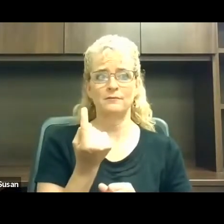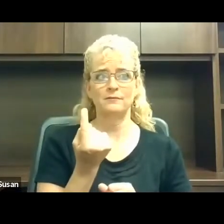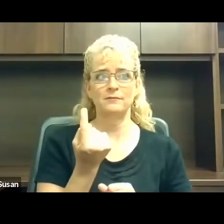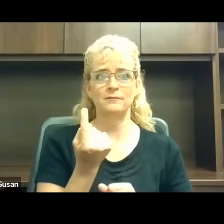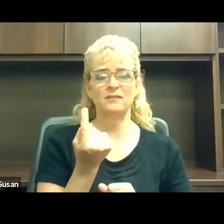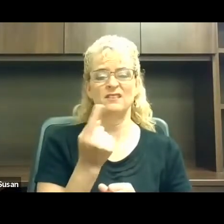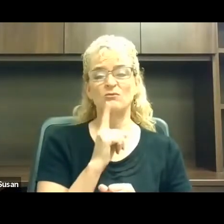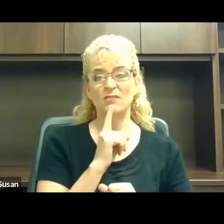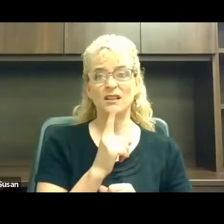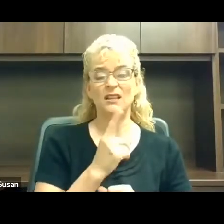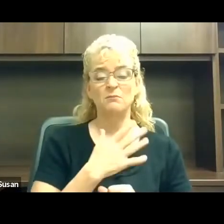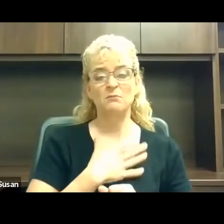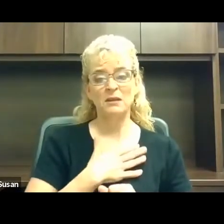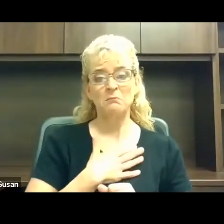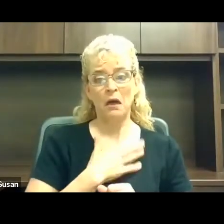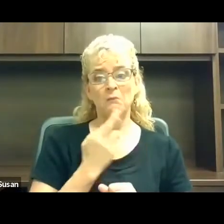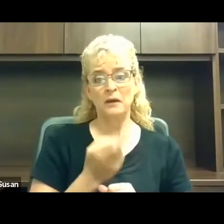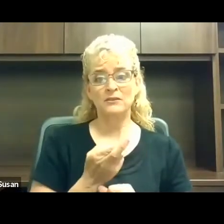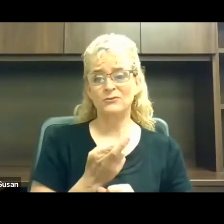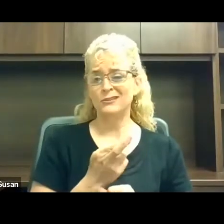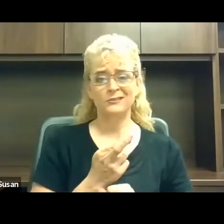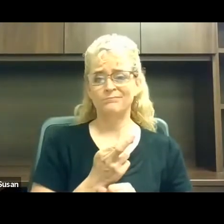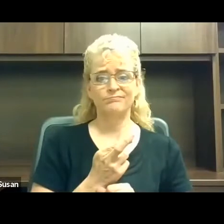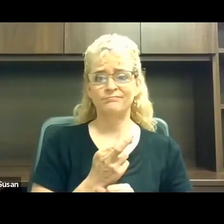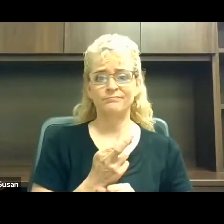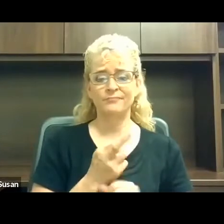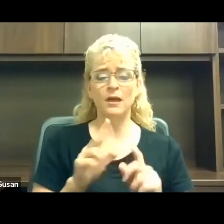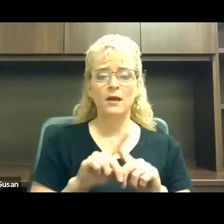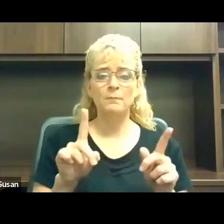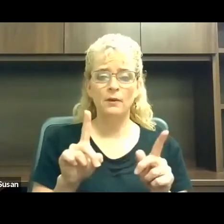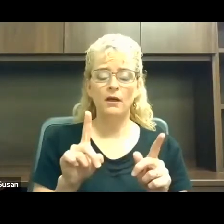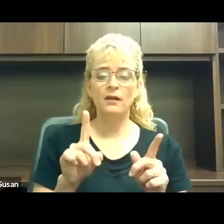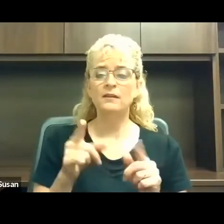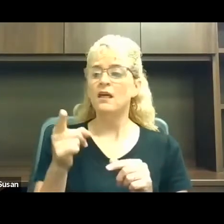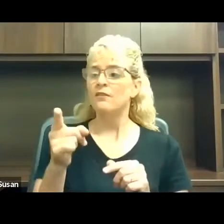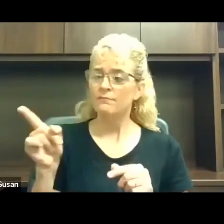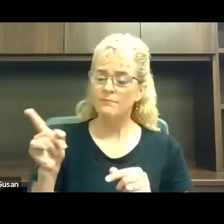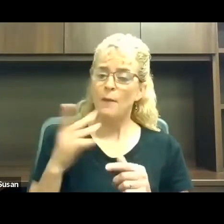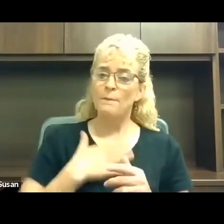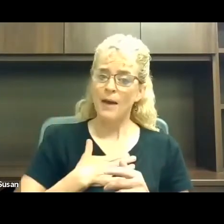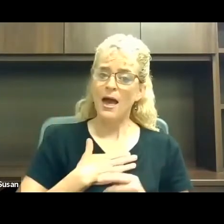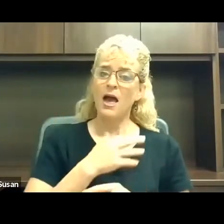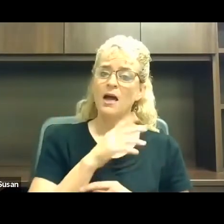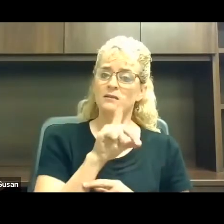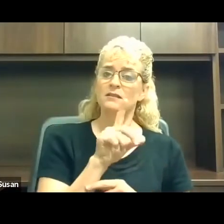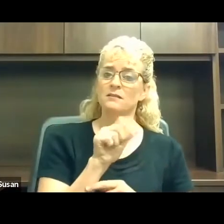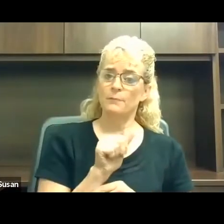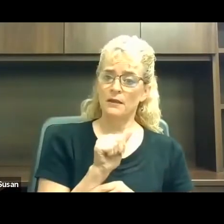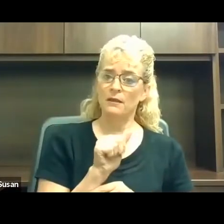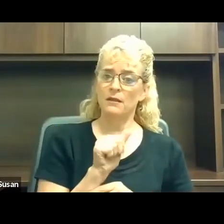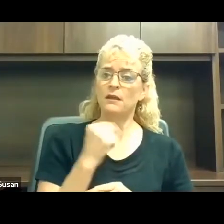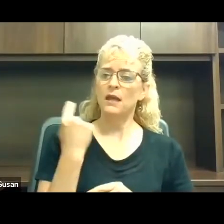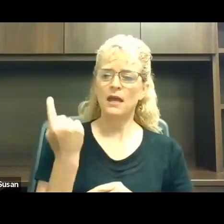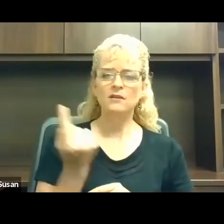best friend, but they have always been my best mentor.